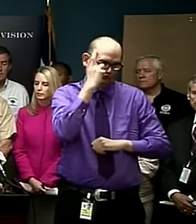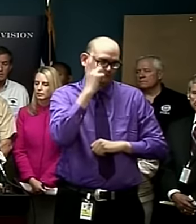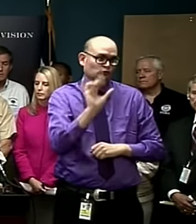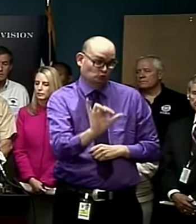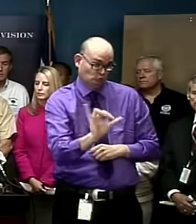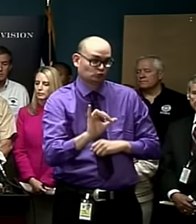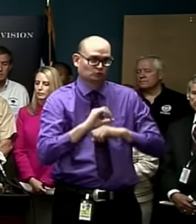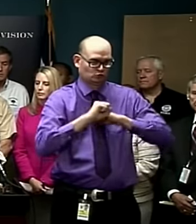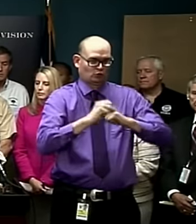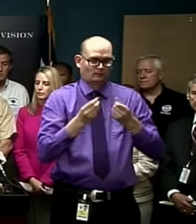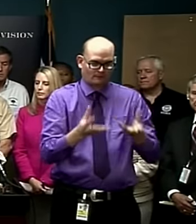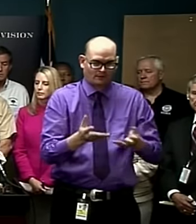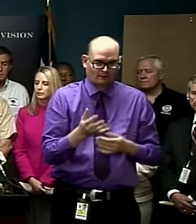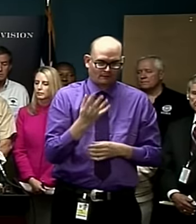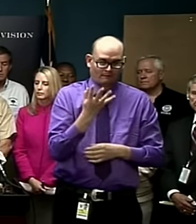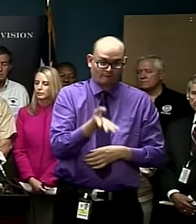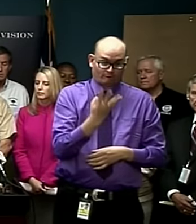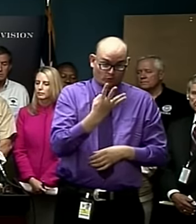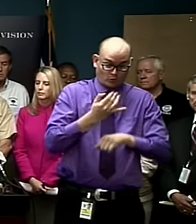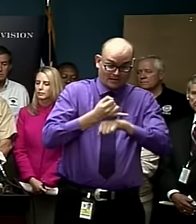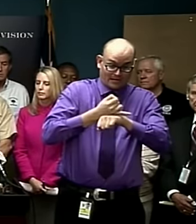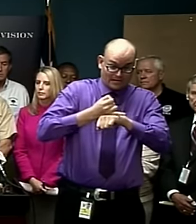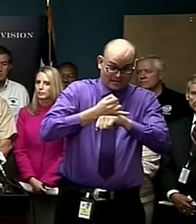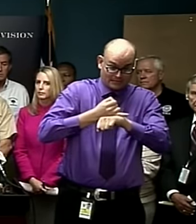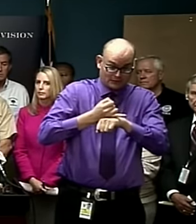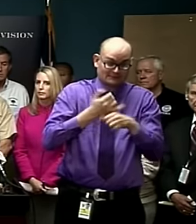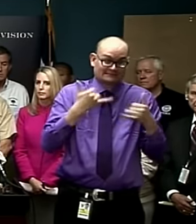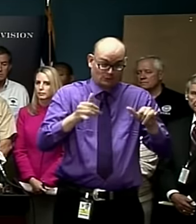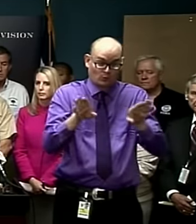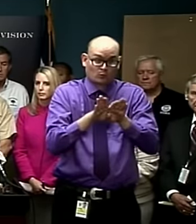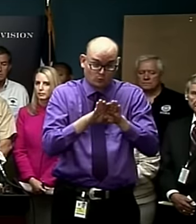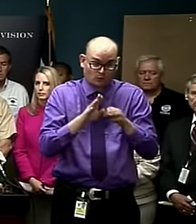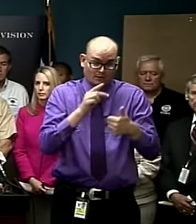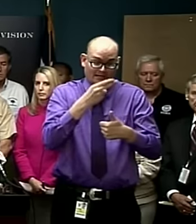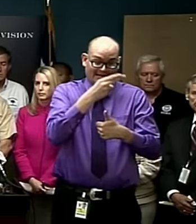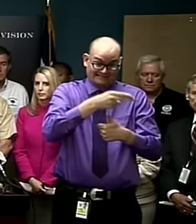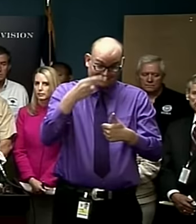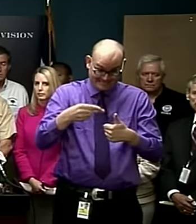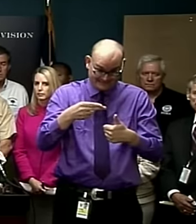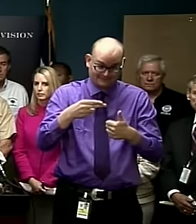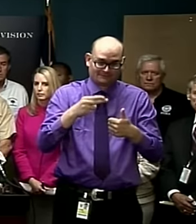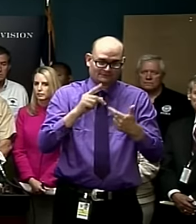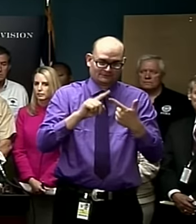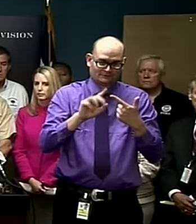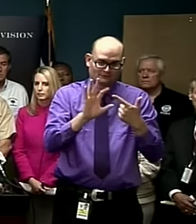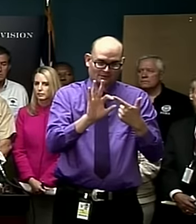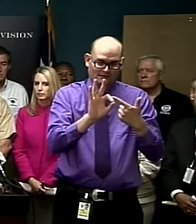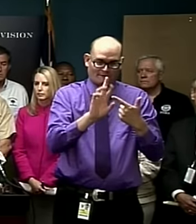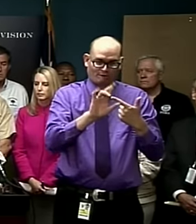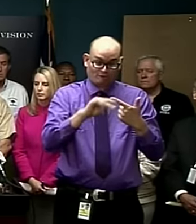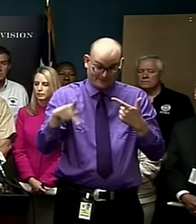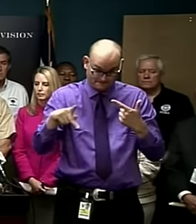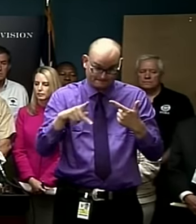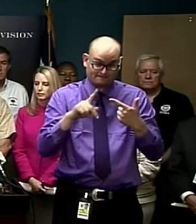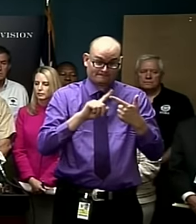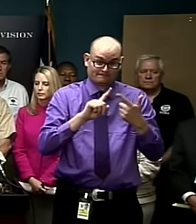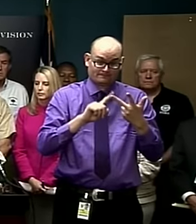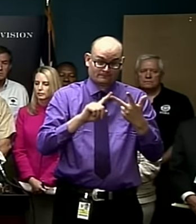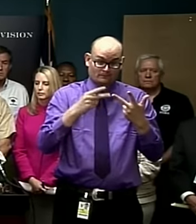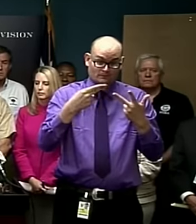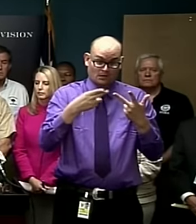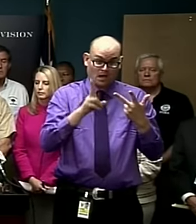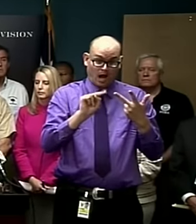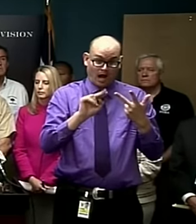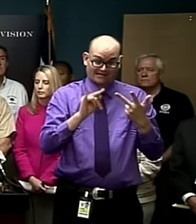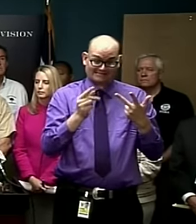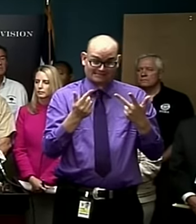Four islands are still closed. Hilton Head Island, Fripp Island, Hunting Island, and Harbor Islands are still closed,